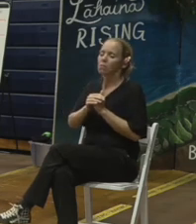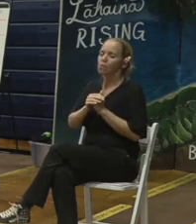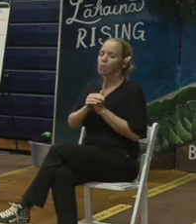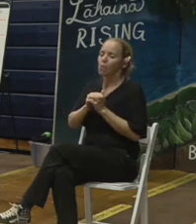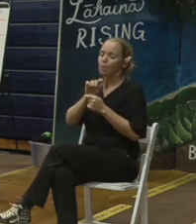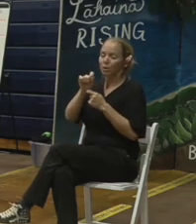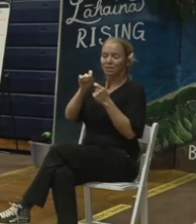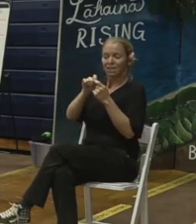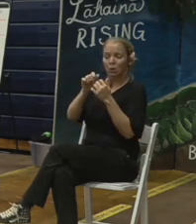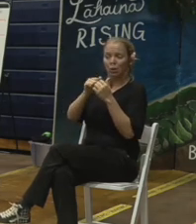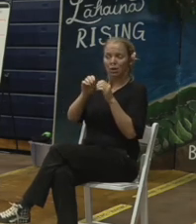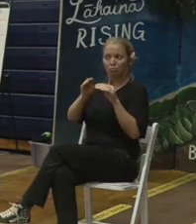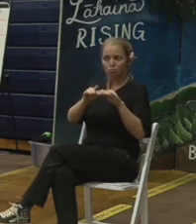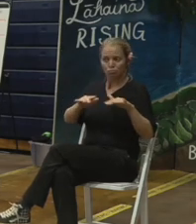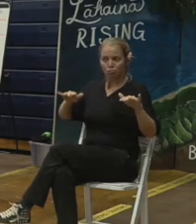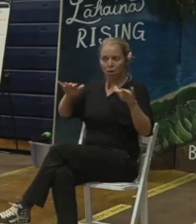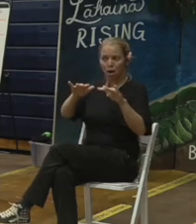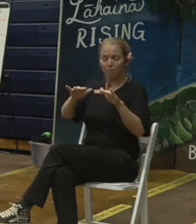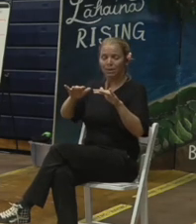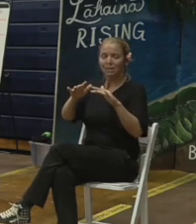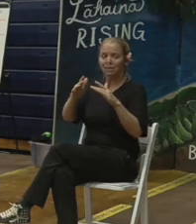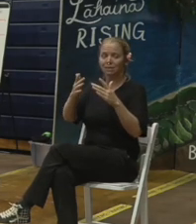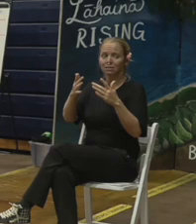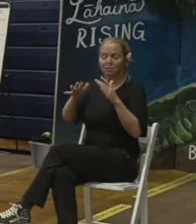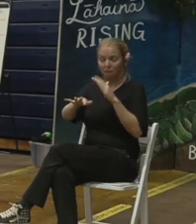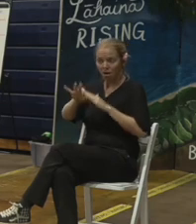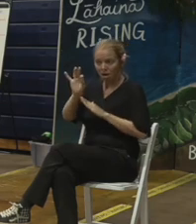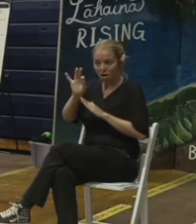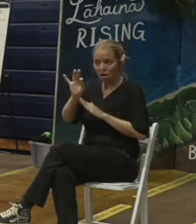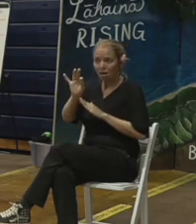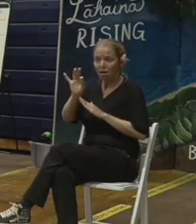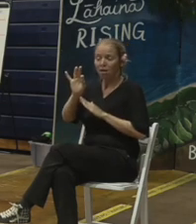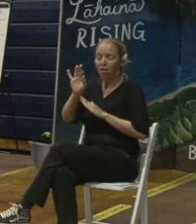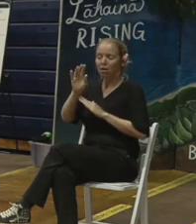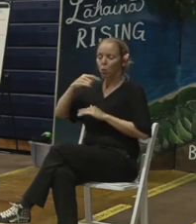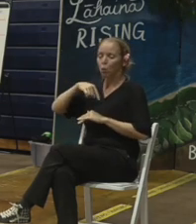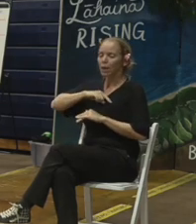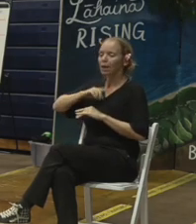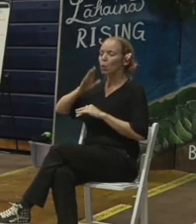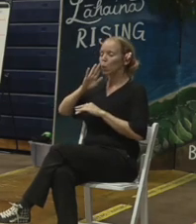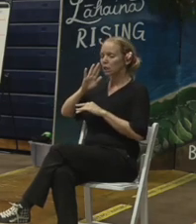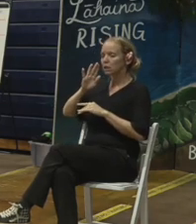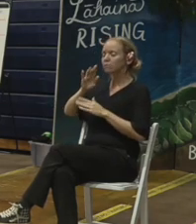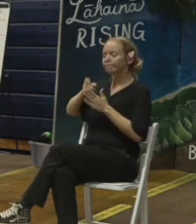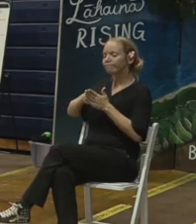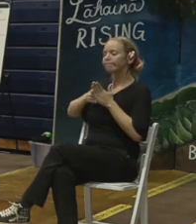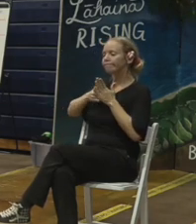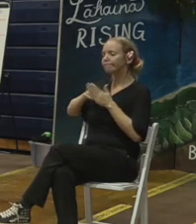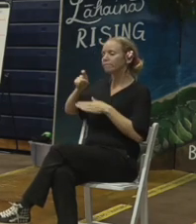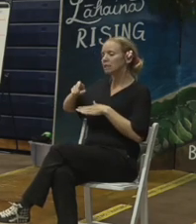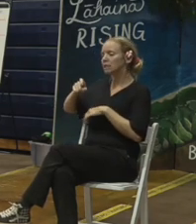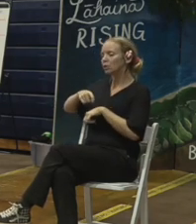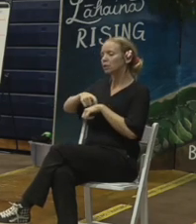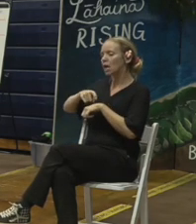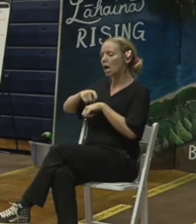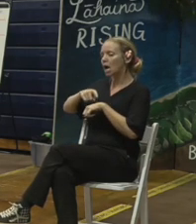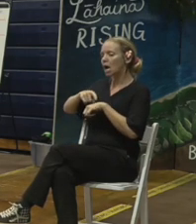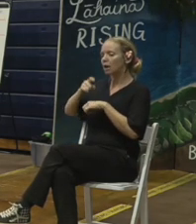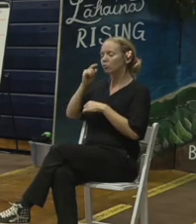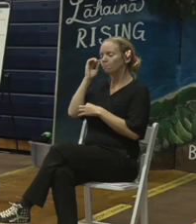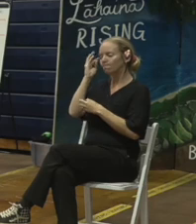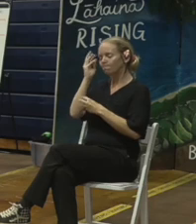properties where those types of things occur that will we will take the necessary time to receive those answers and those decisions